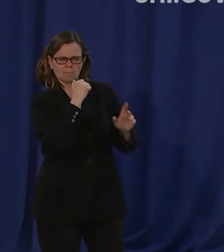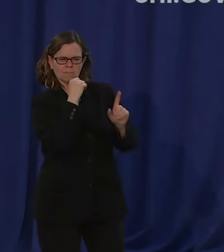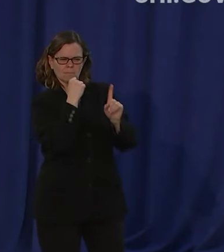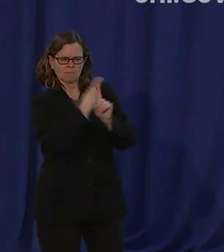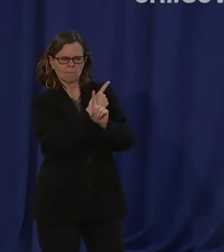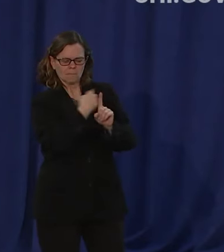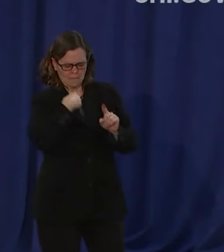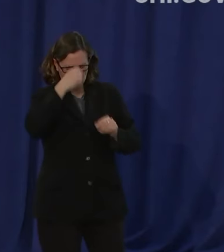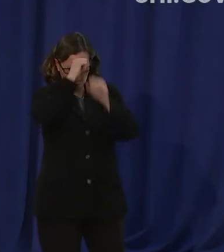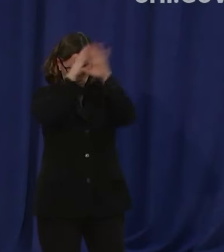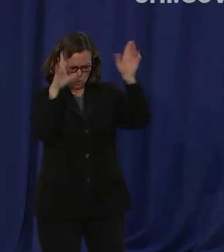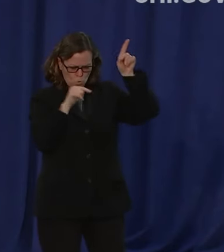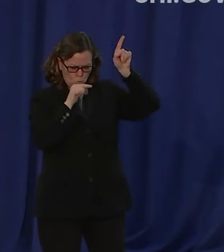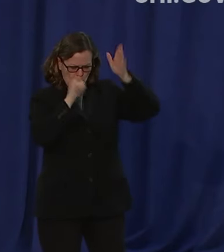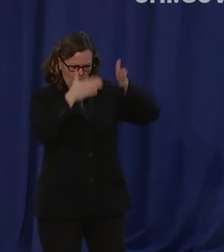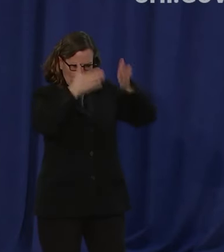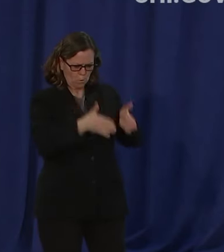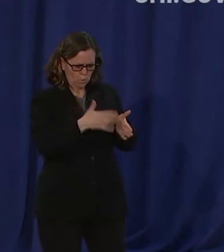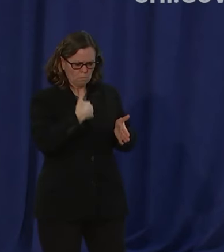that's accurate either